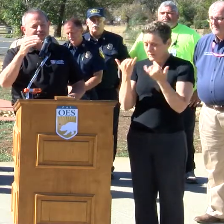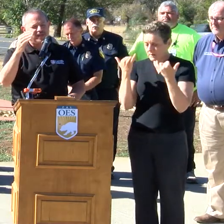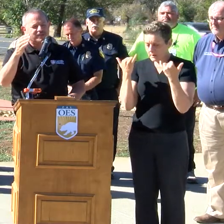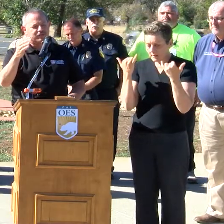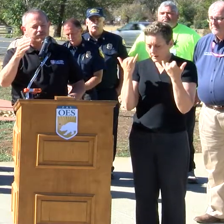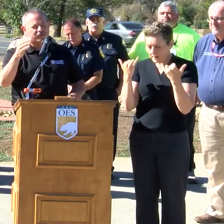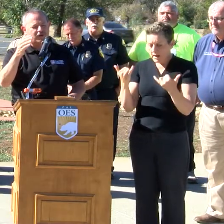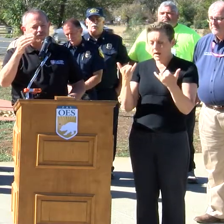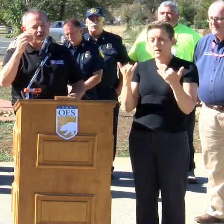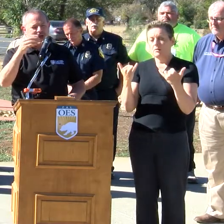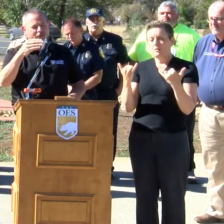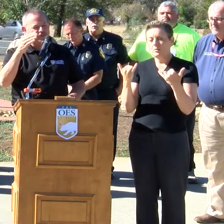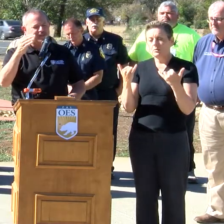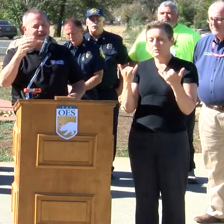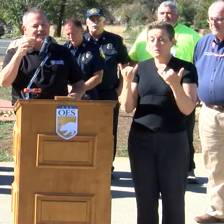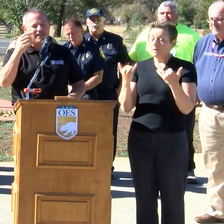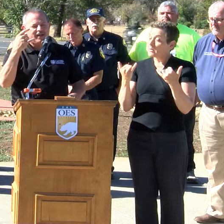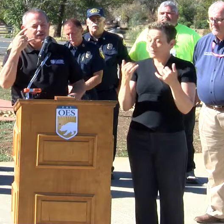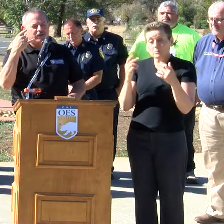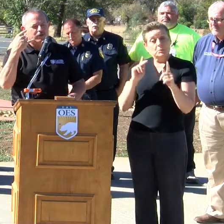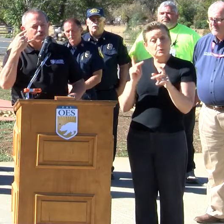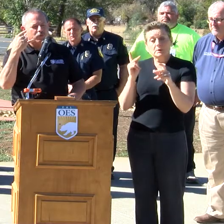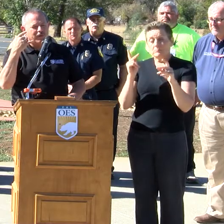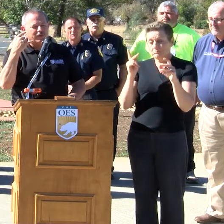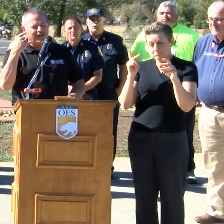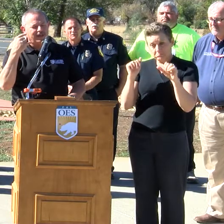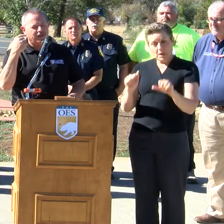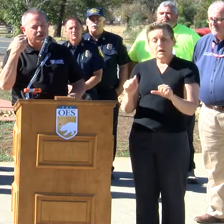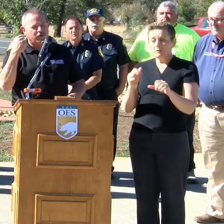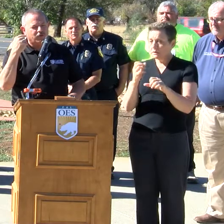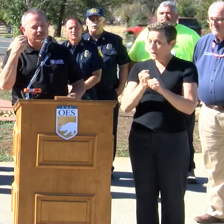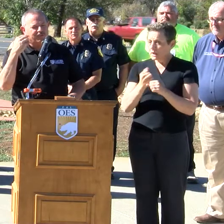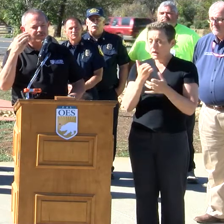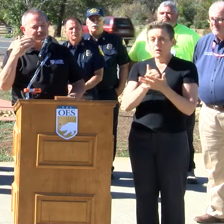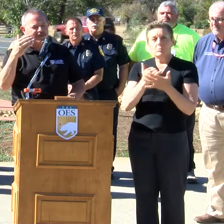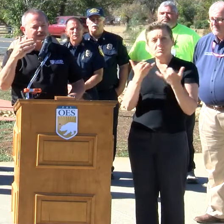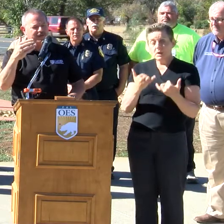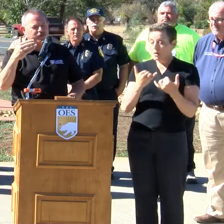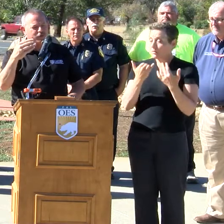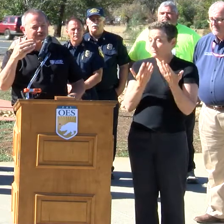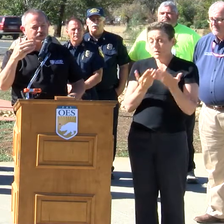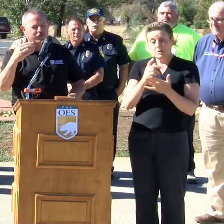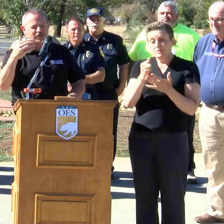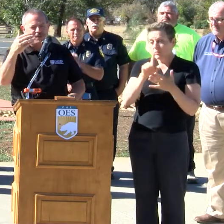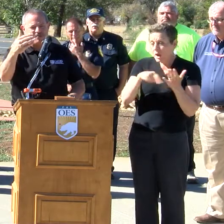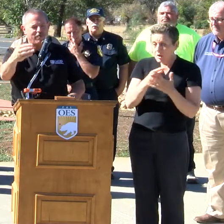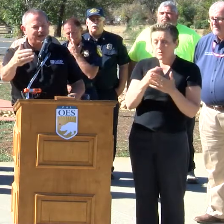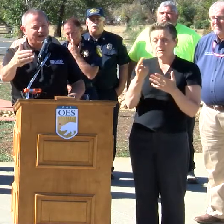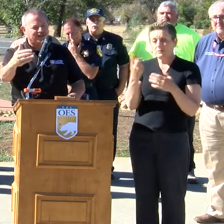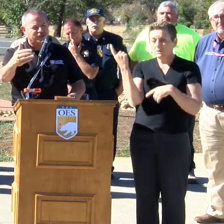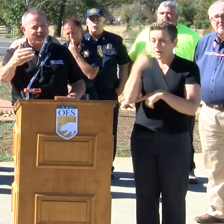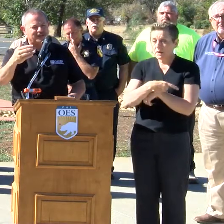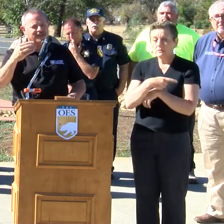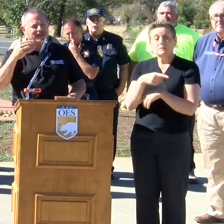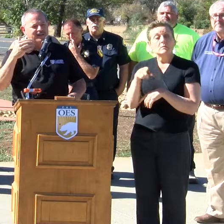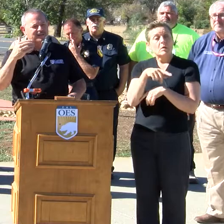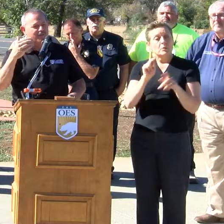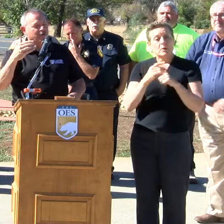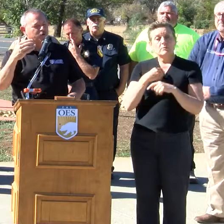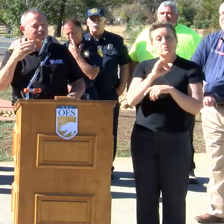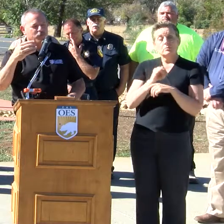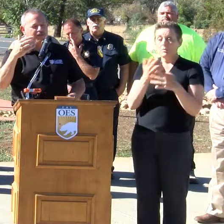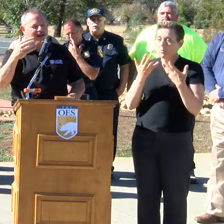says, from days to, hours to days, we really, you know, some individuals who have insurance may have already gotten checks.